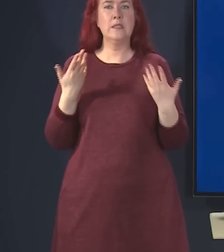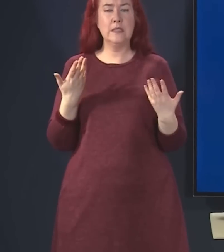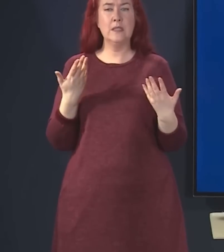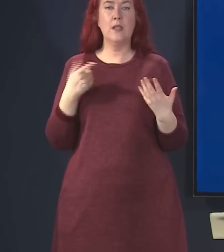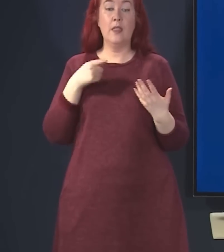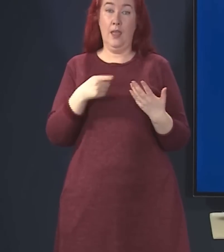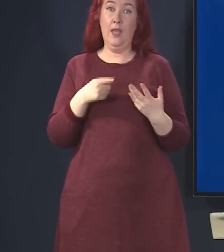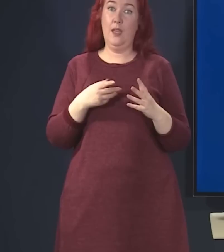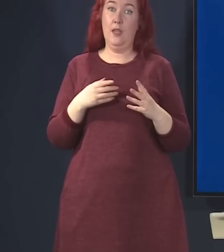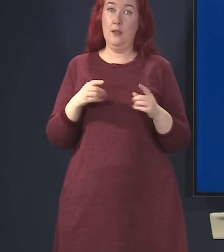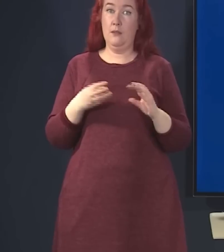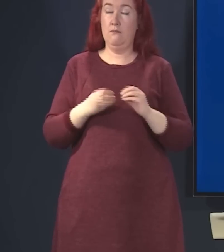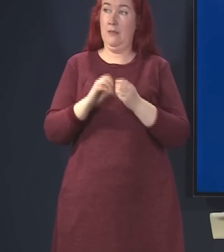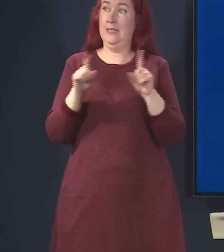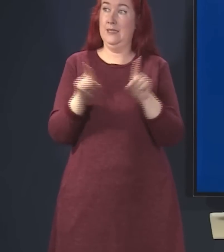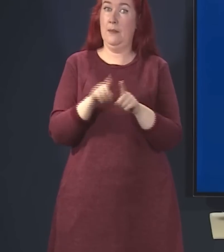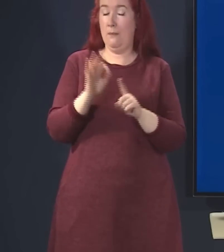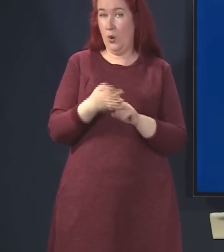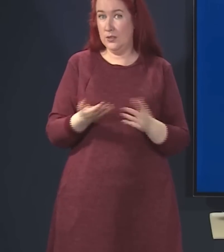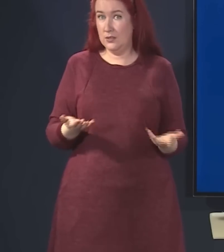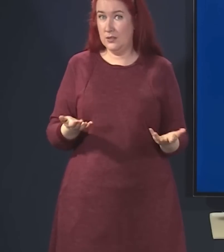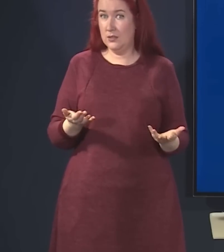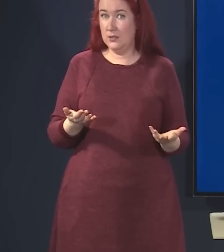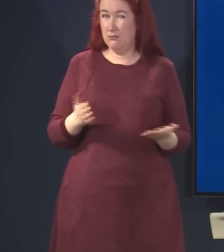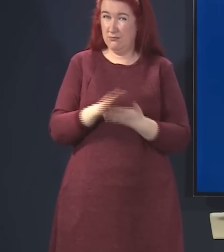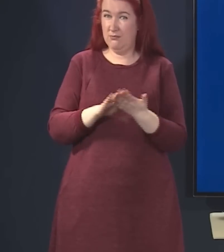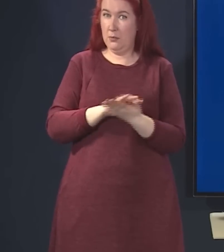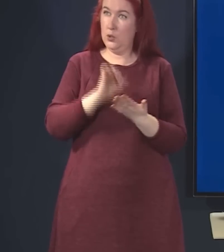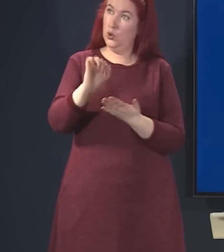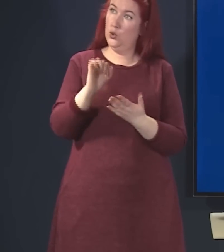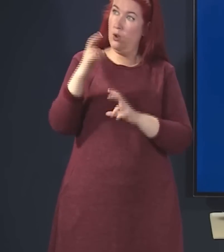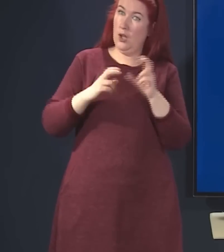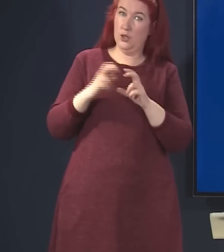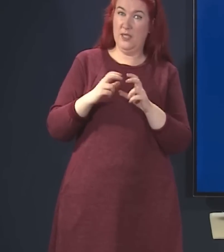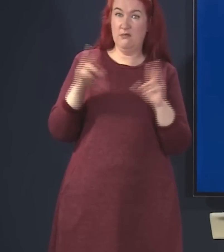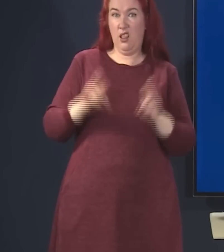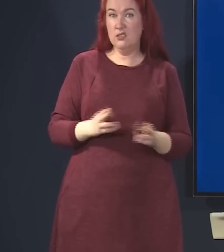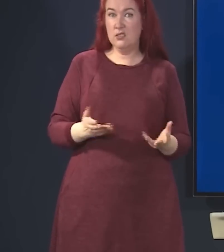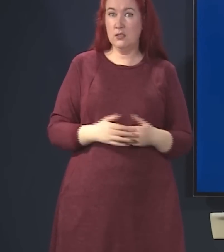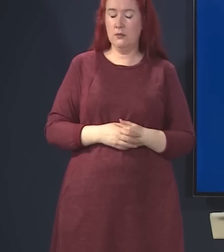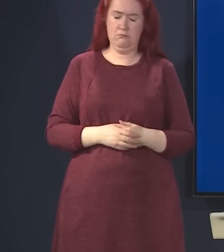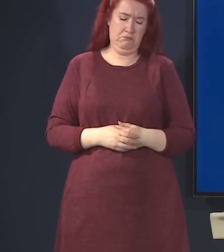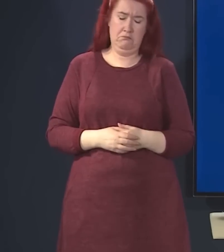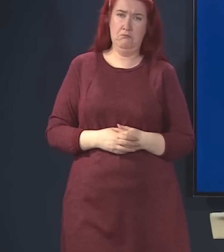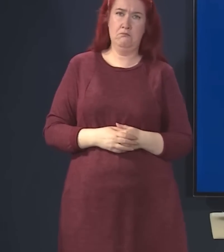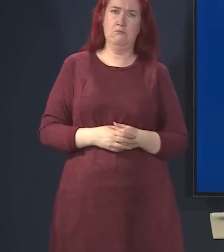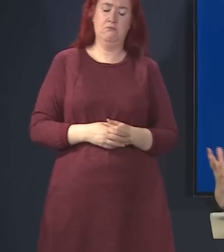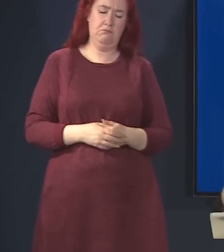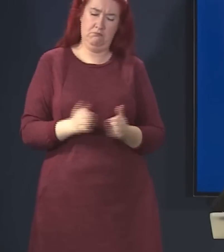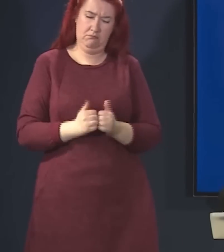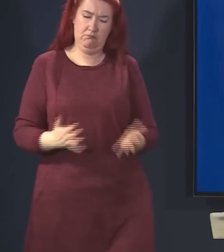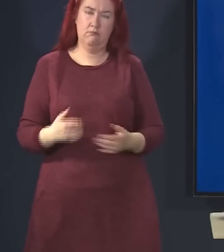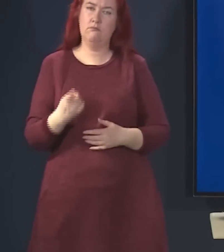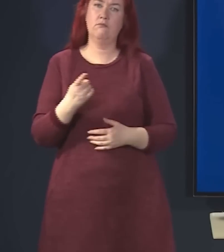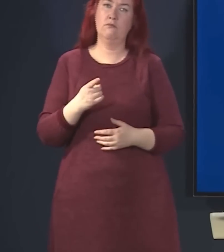points the same points, and doesn't that undermine the claims that you're making? No, I don't think it does. mean, in terms of the